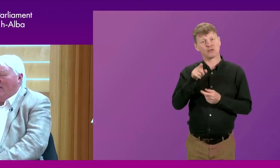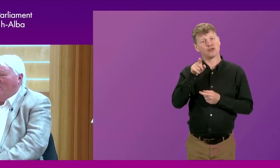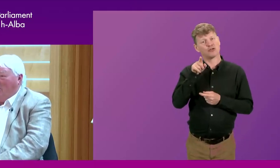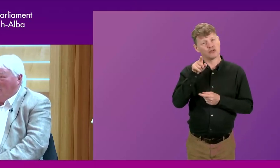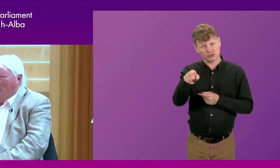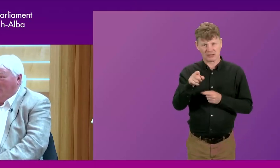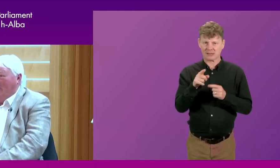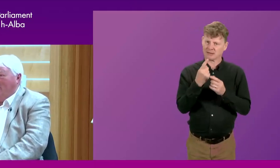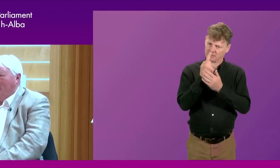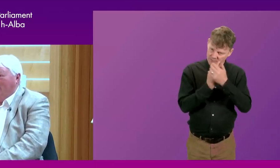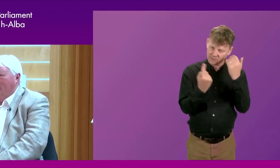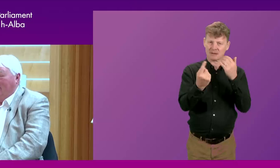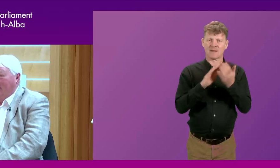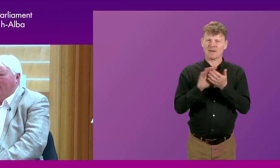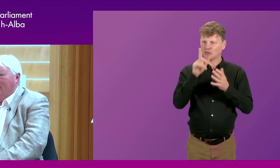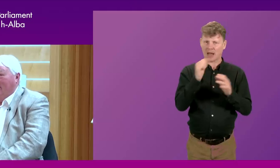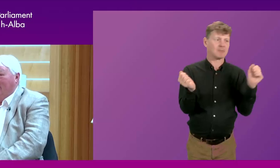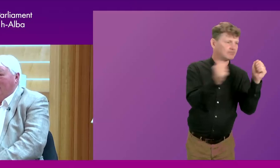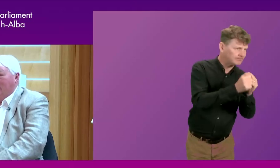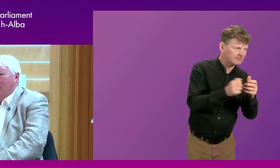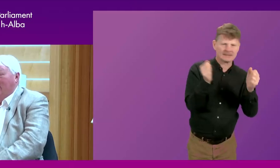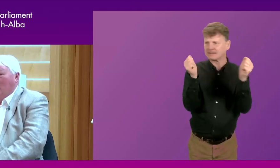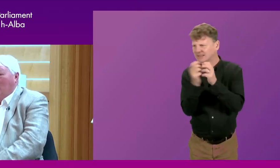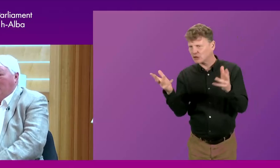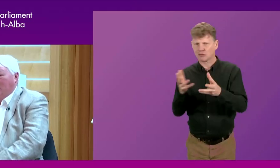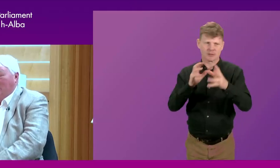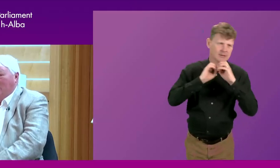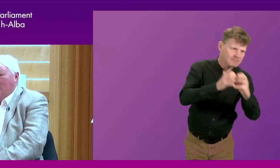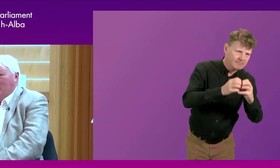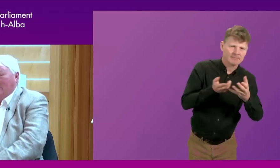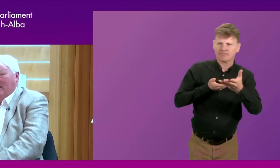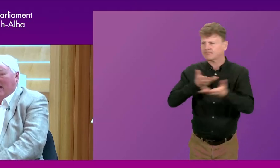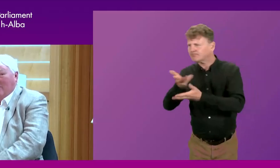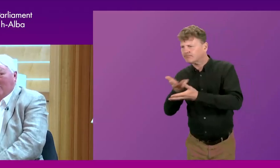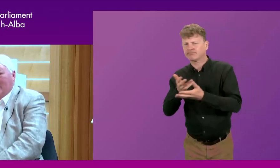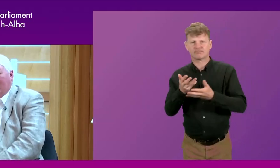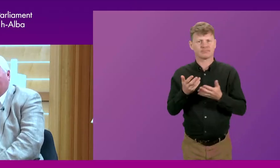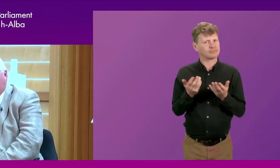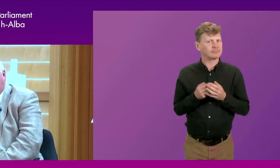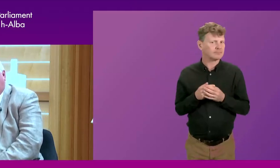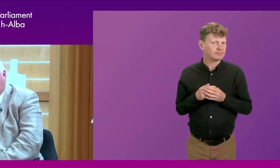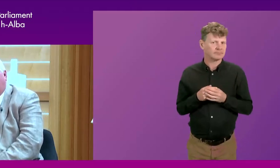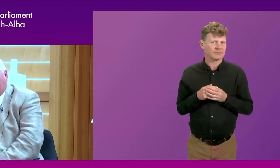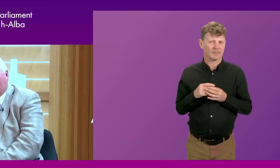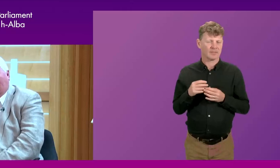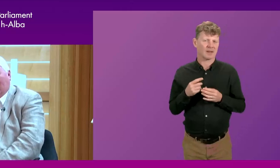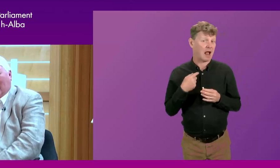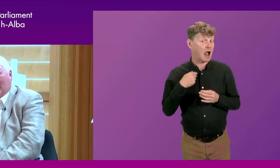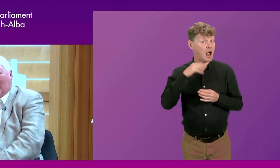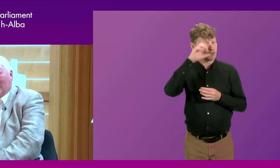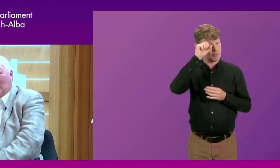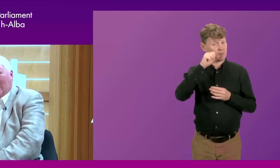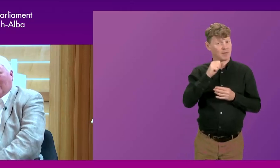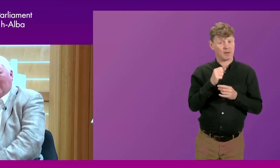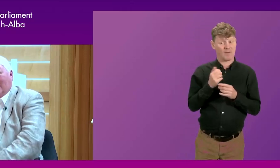quarters. But she was also able to cut deals and negotiate when she thought it was important. I remember, just to finish with this, I remember talking to